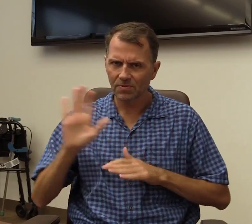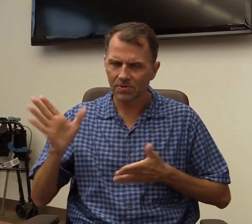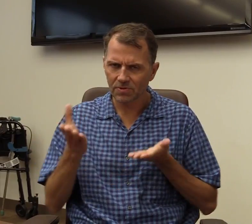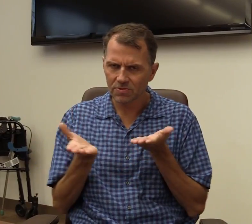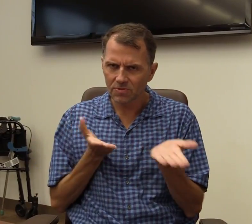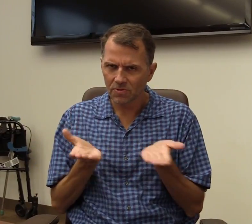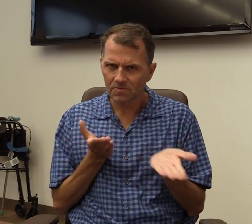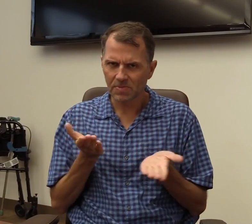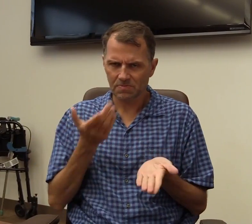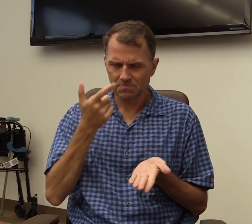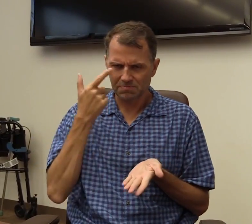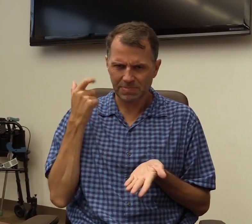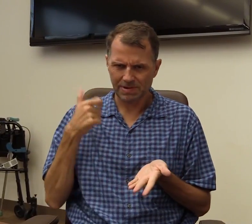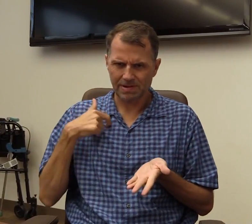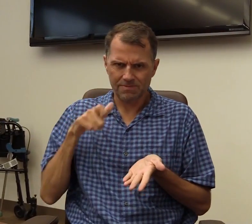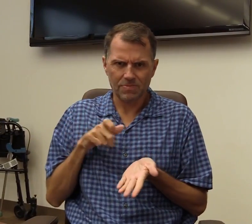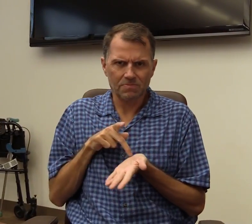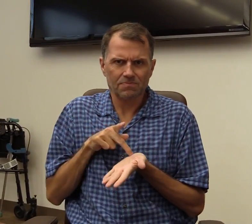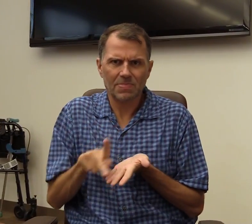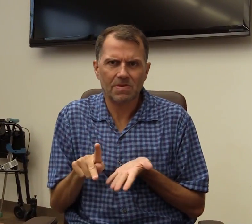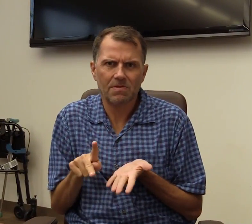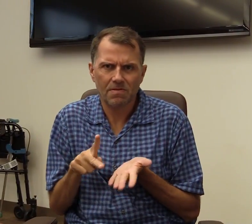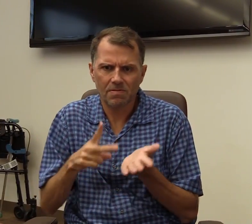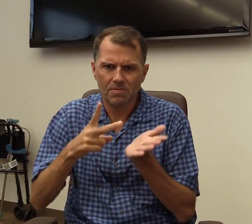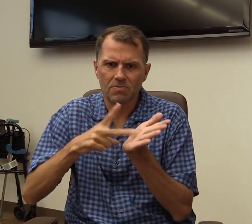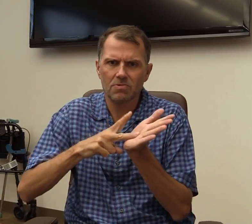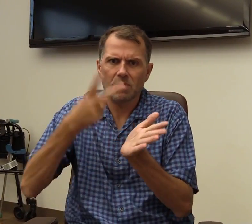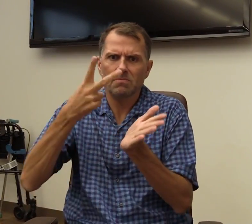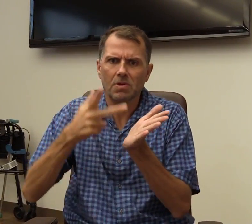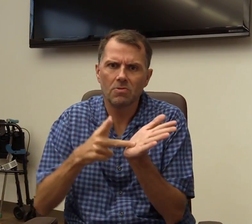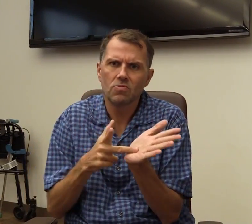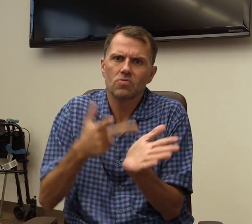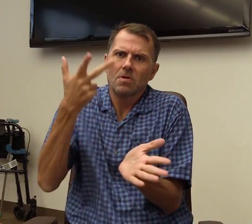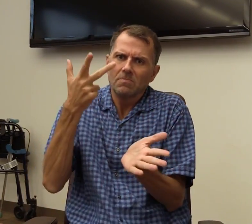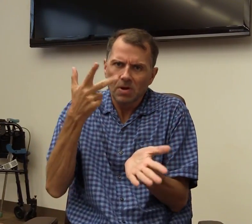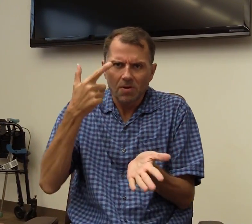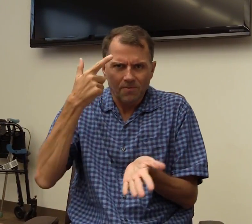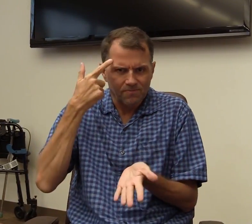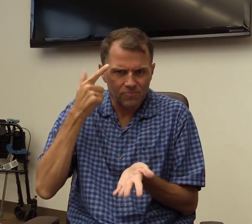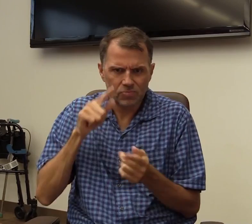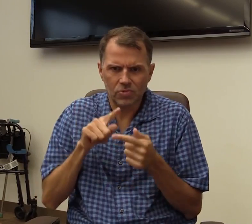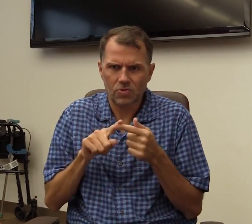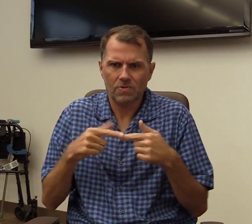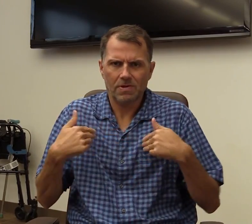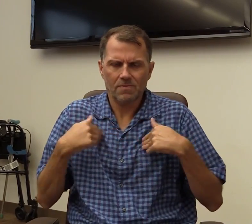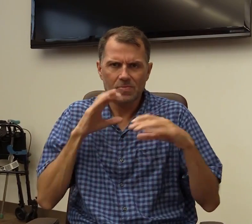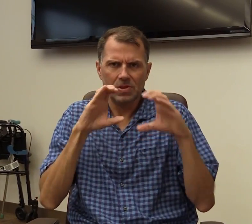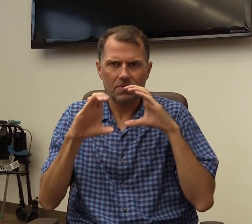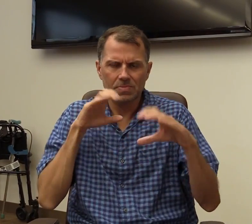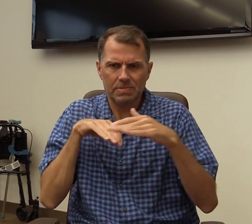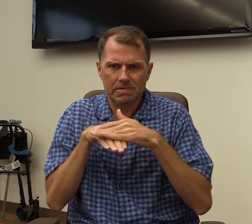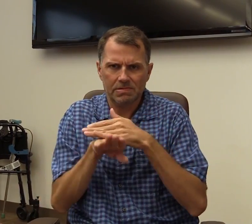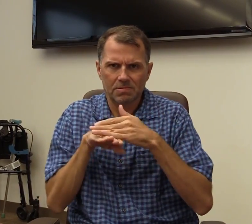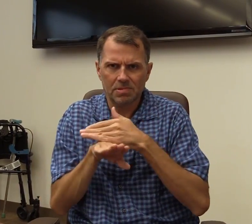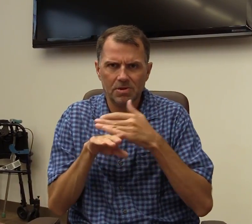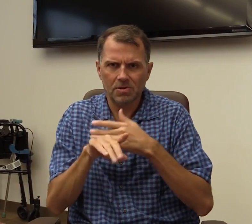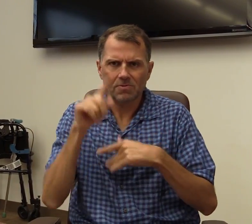I'm not satisfied with their service because I have to pay two or three times more basically for